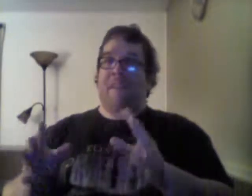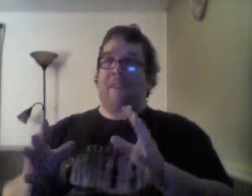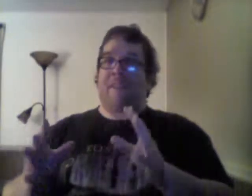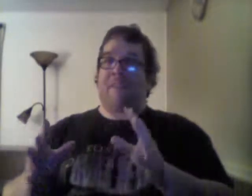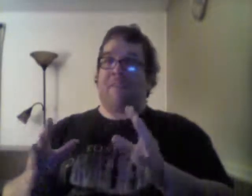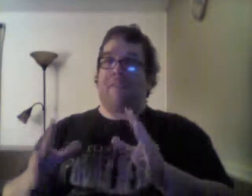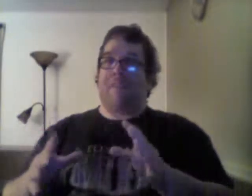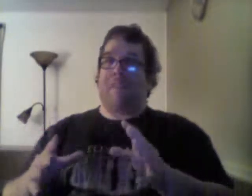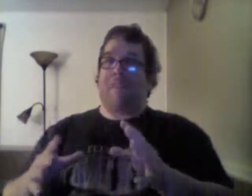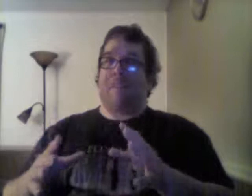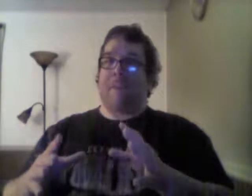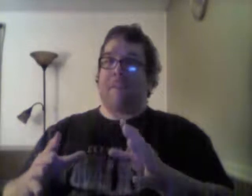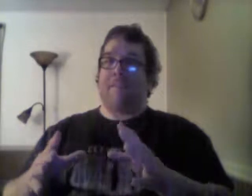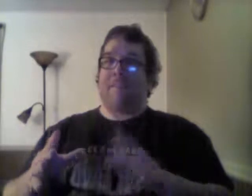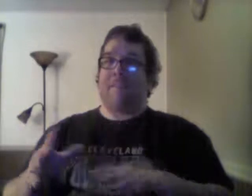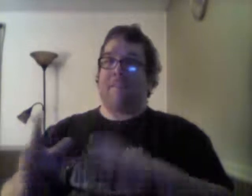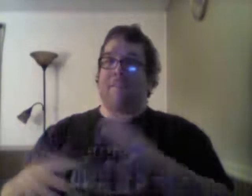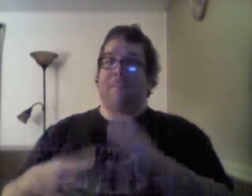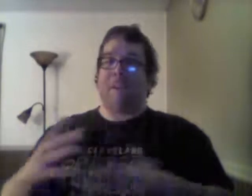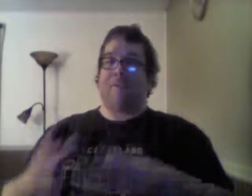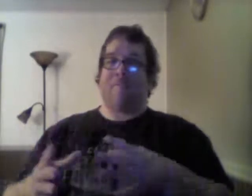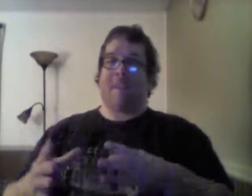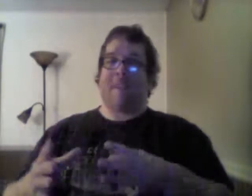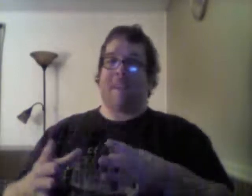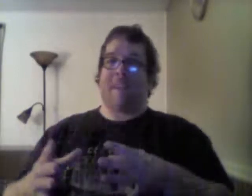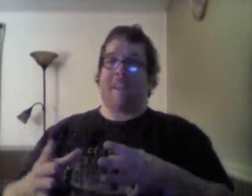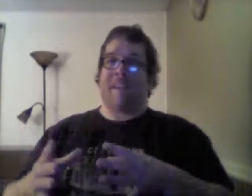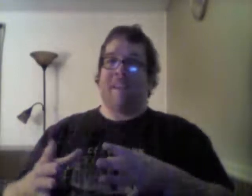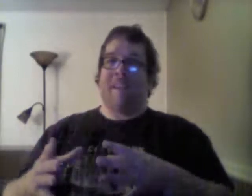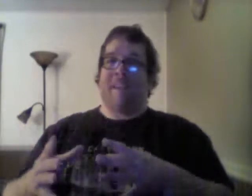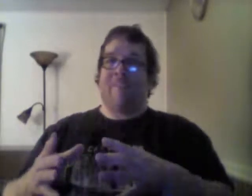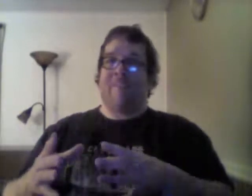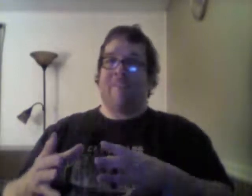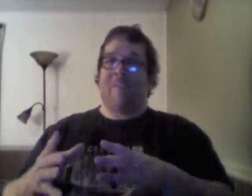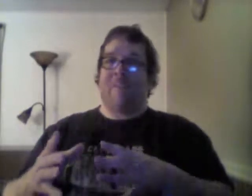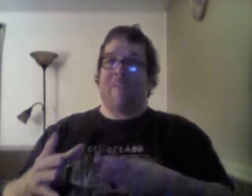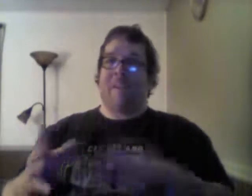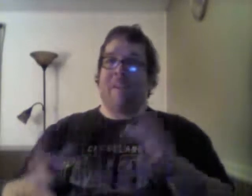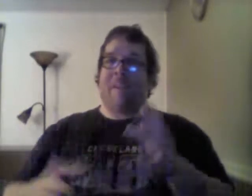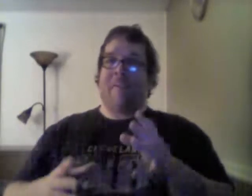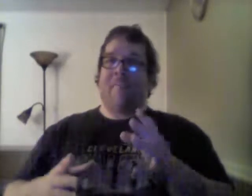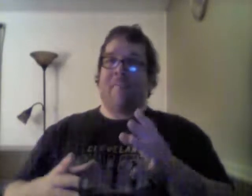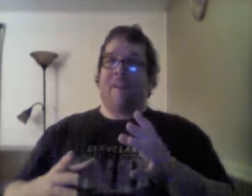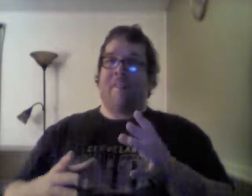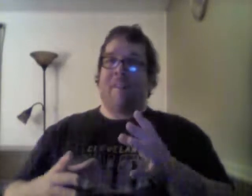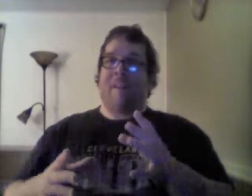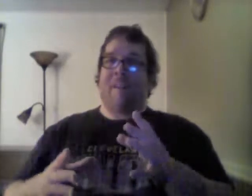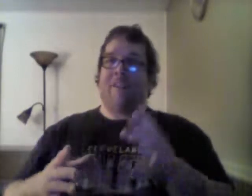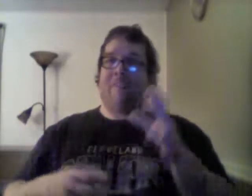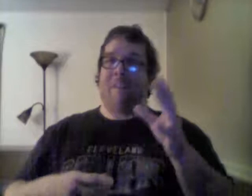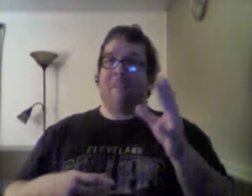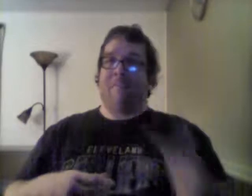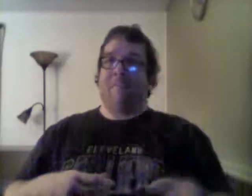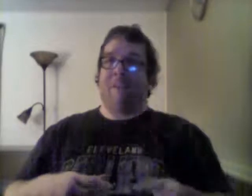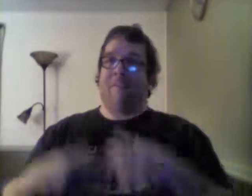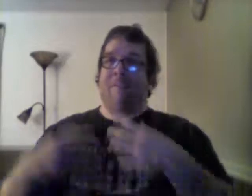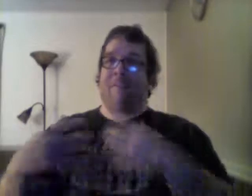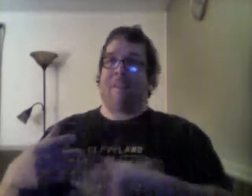that she was pulled under by this supernatural being that was lonely in the underground. And she wanted to bring her to the